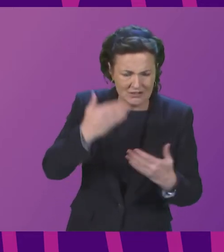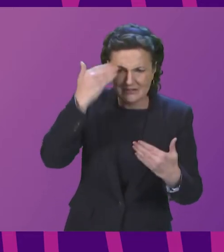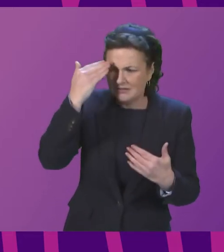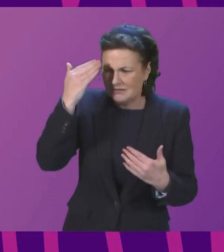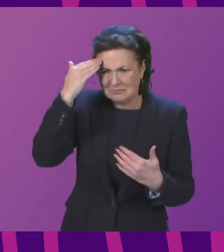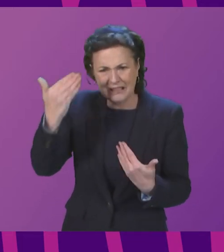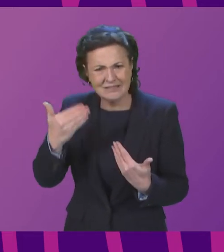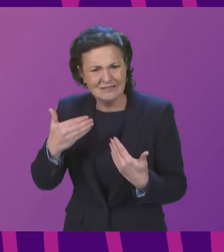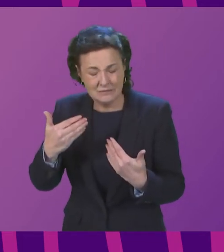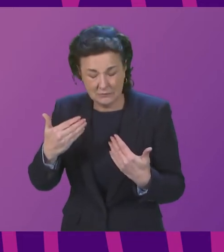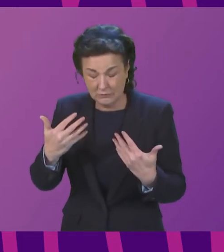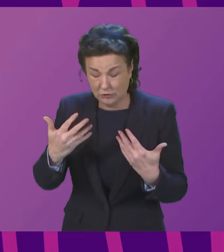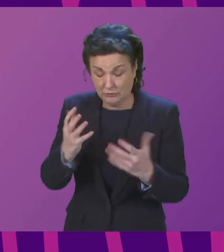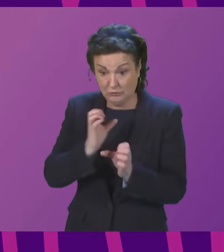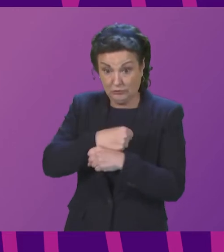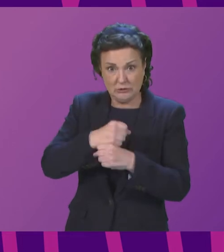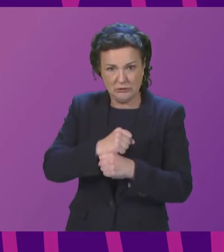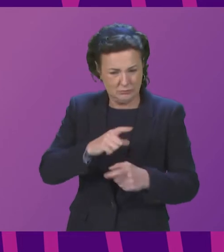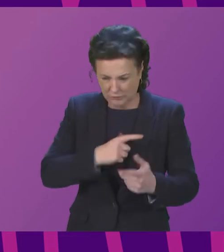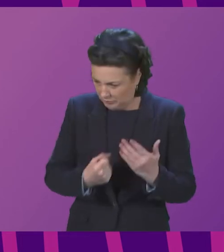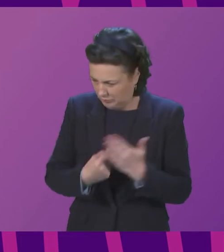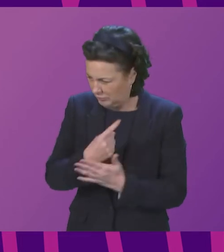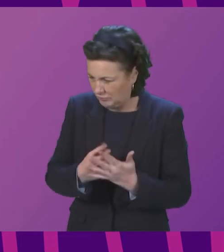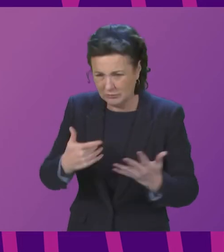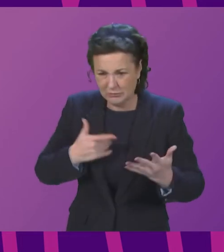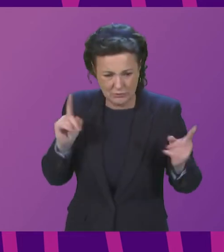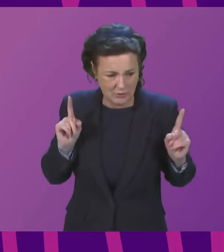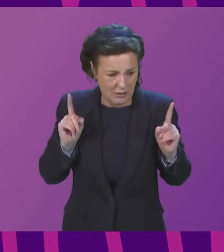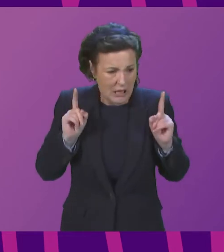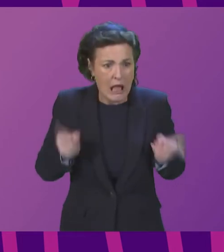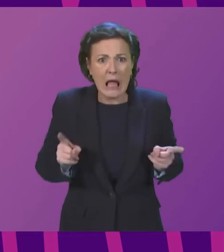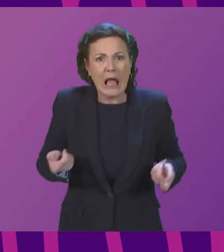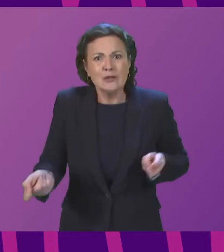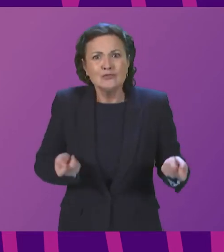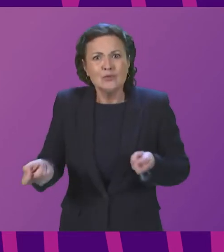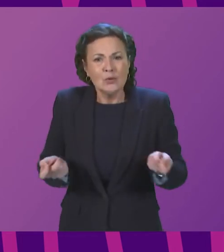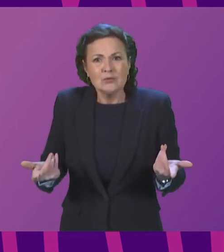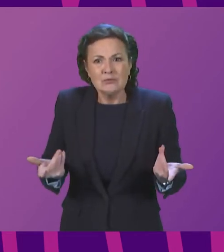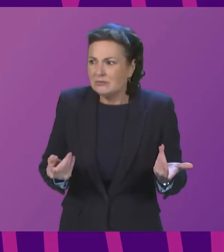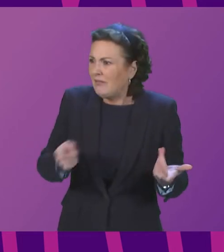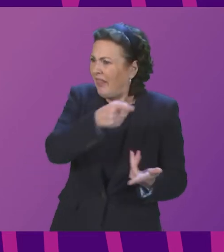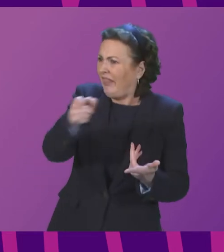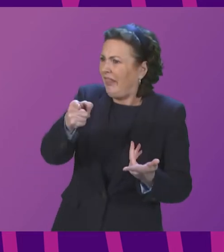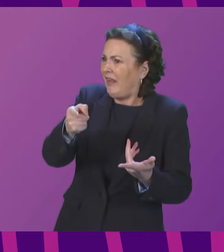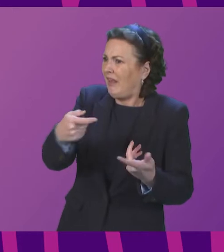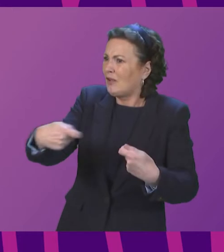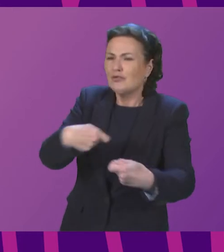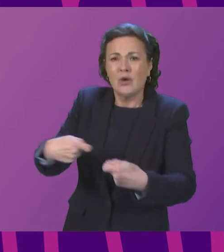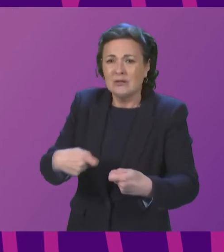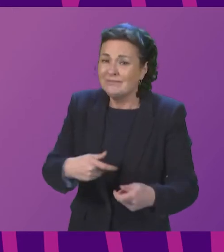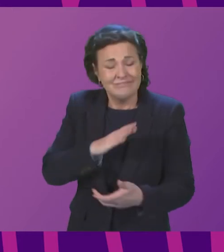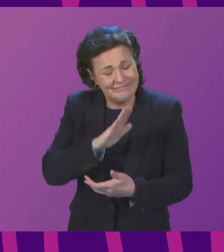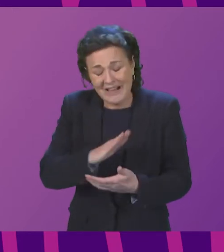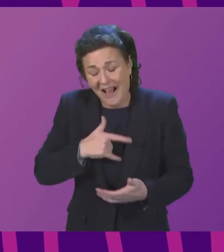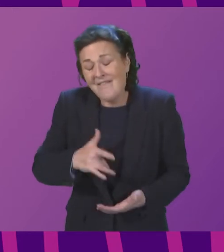that occurred because of events that were really outwith the individual's control. So, we need to have a fast